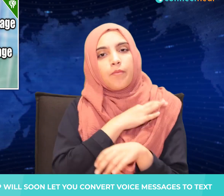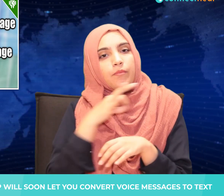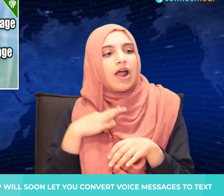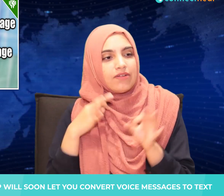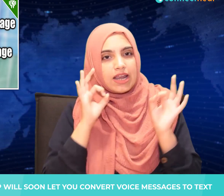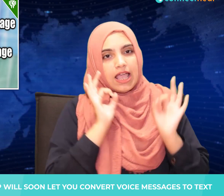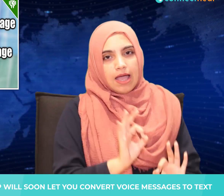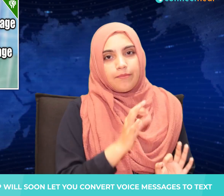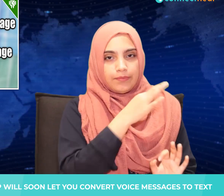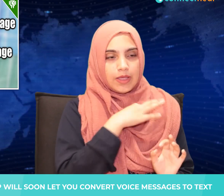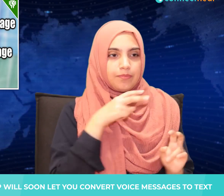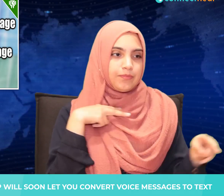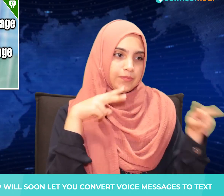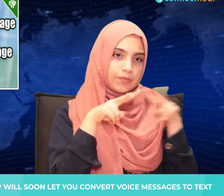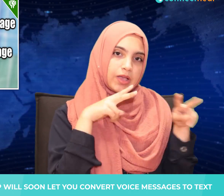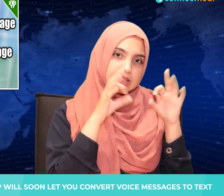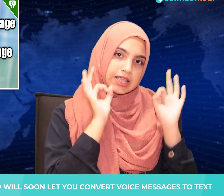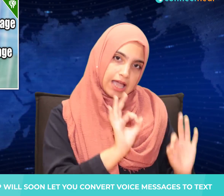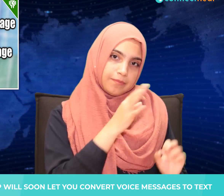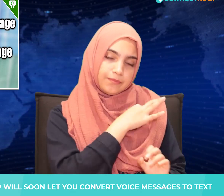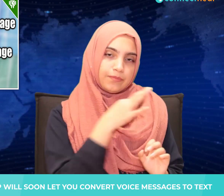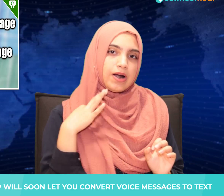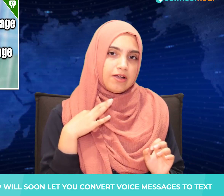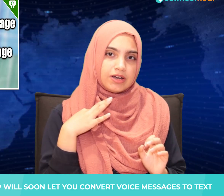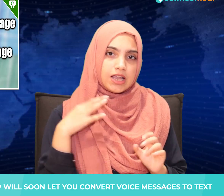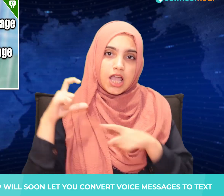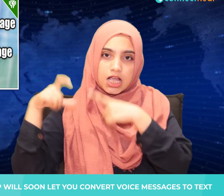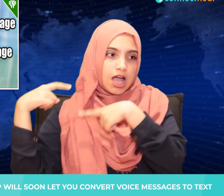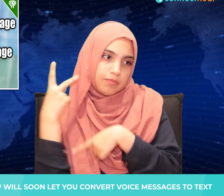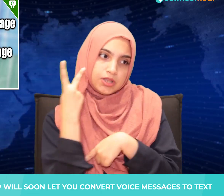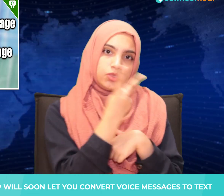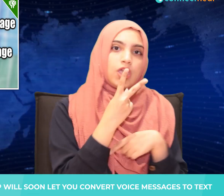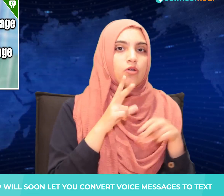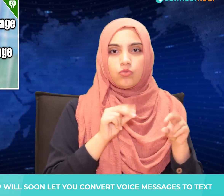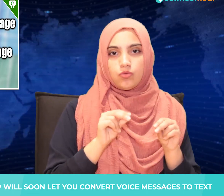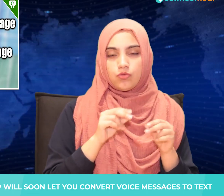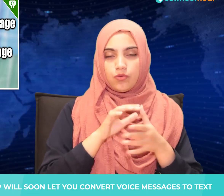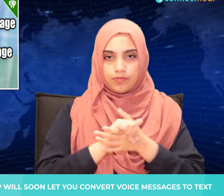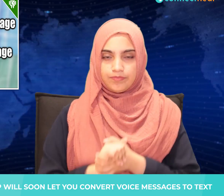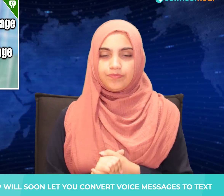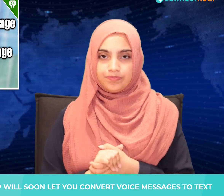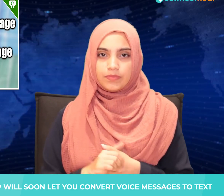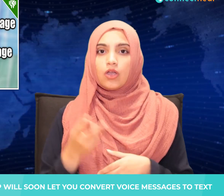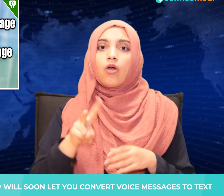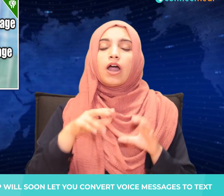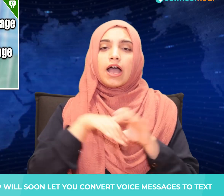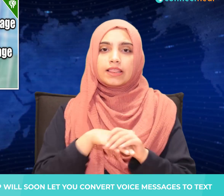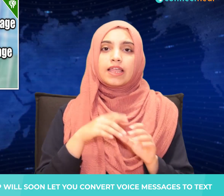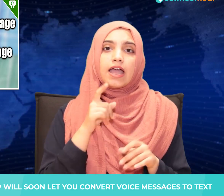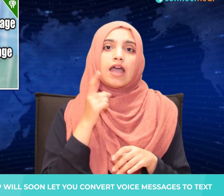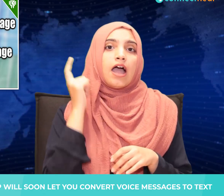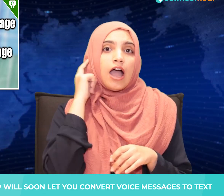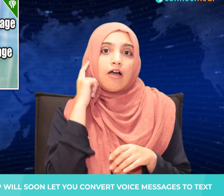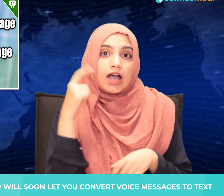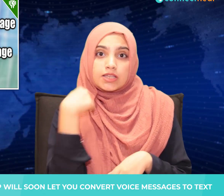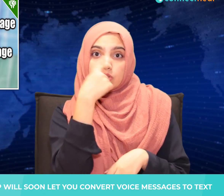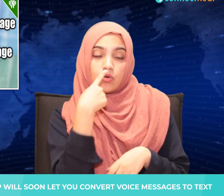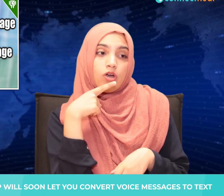your phone's ai engine responsible for voice recognition this may be a cause of concern